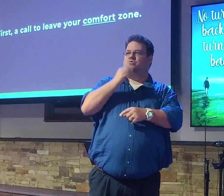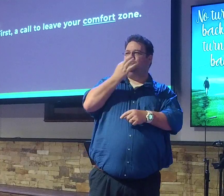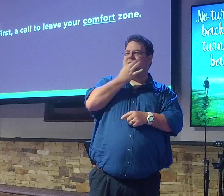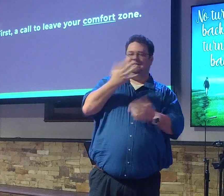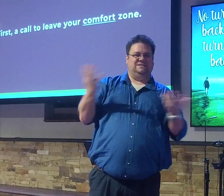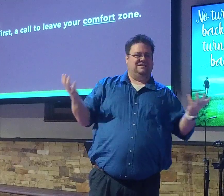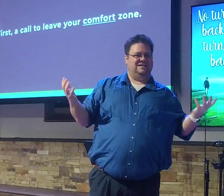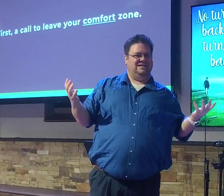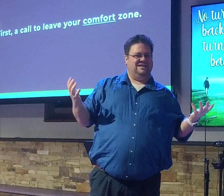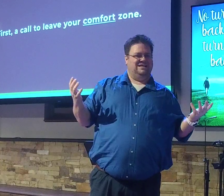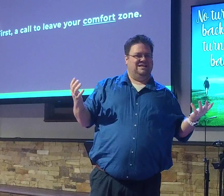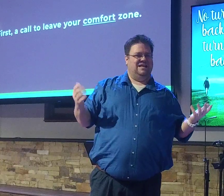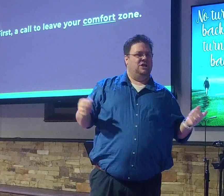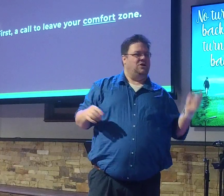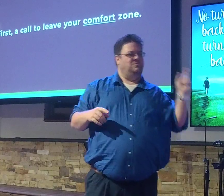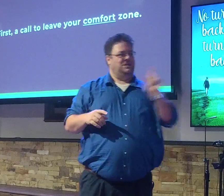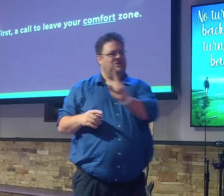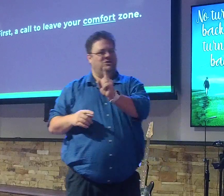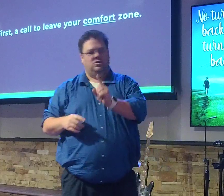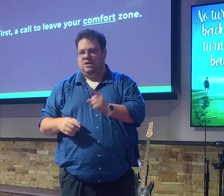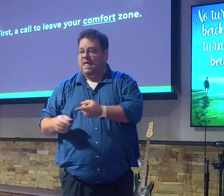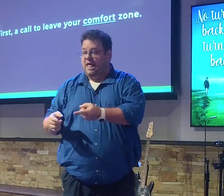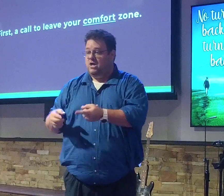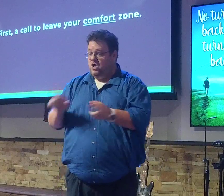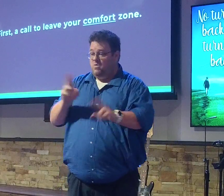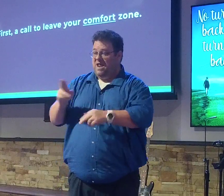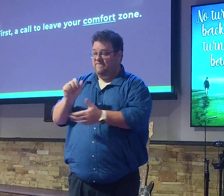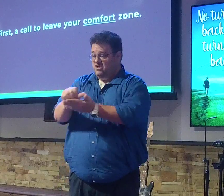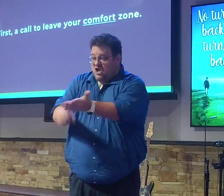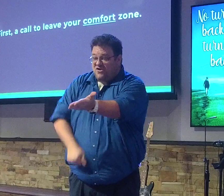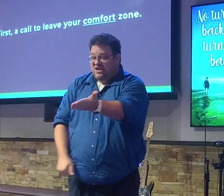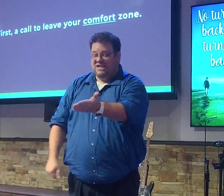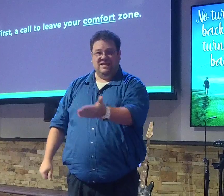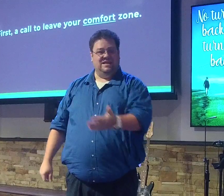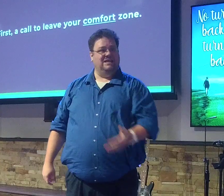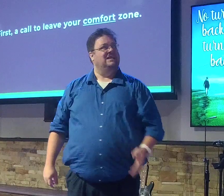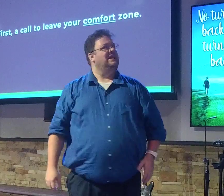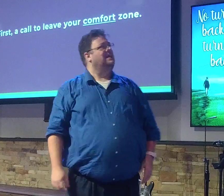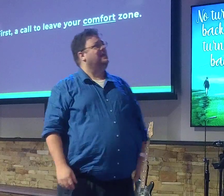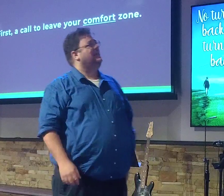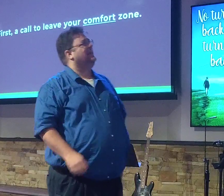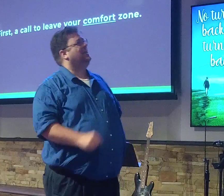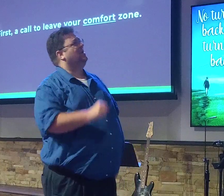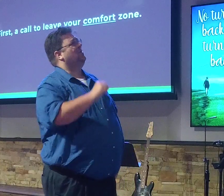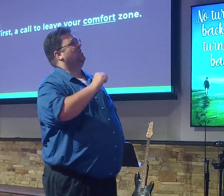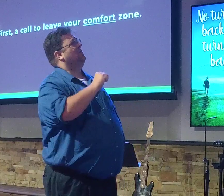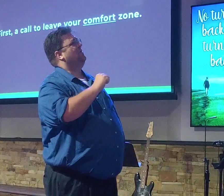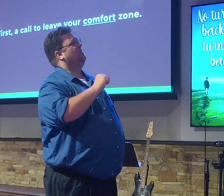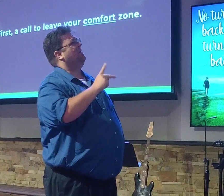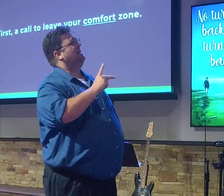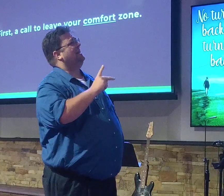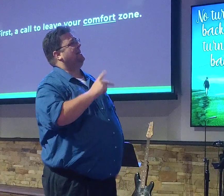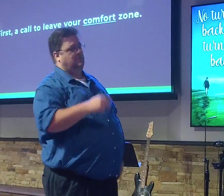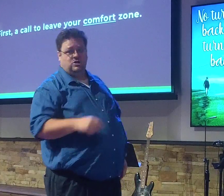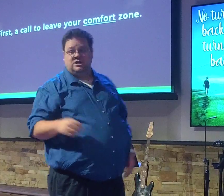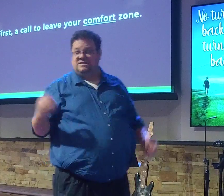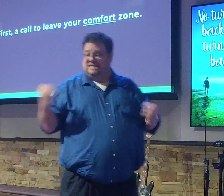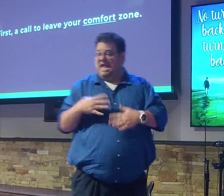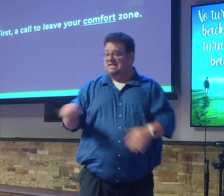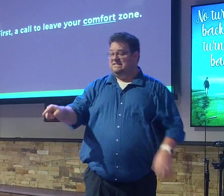Comes in the room, looks at the guy in the hospital bed. Hey, you ready for surgery? Yeah. Oh, good. He's, you scared? The guy goes, yeah.